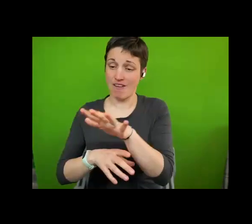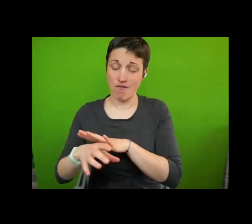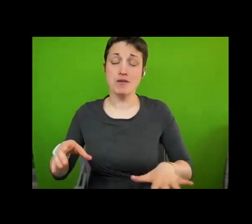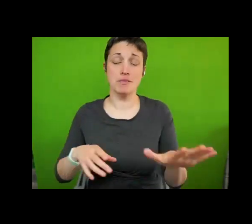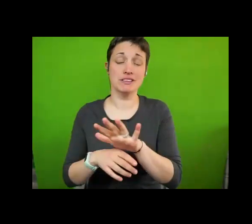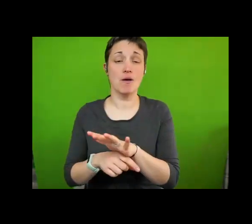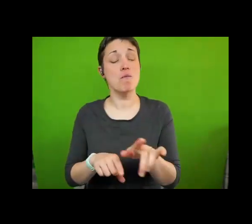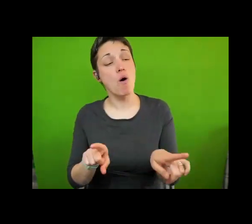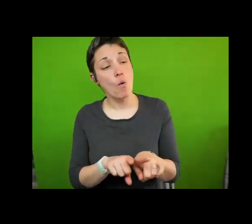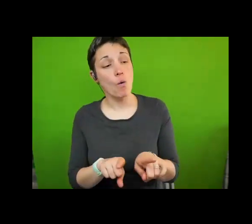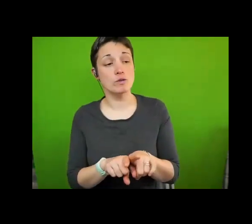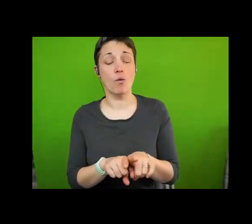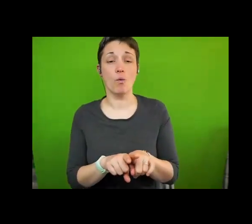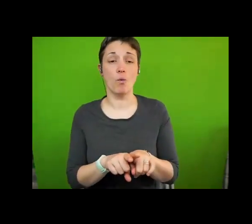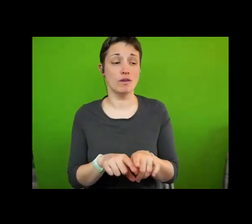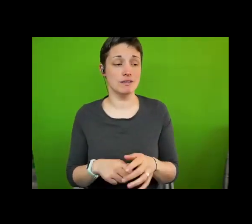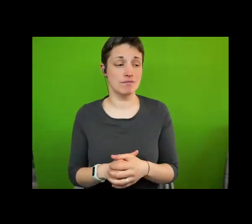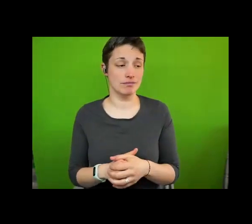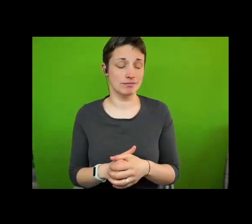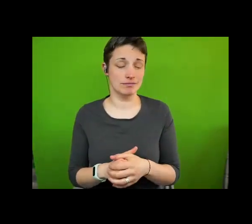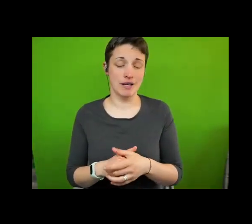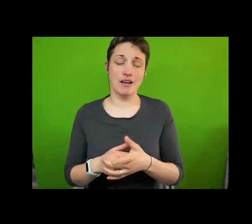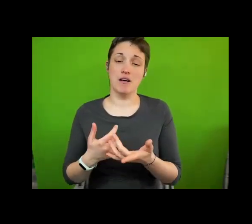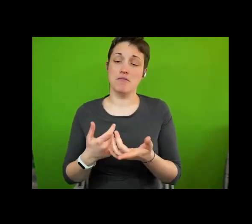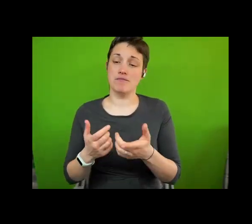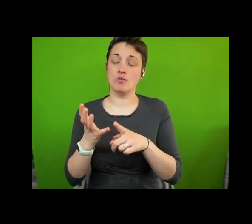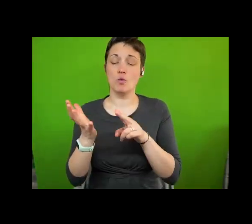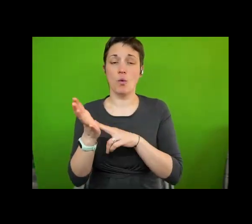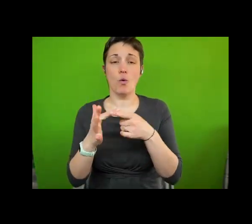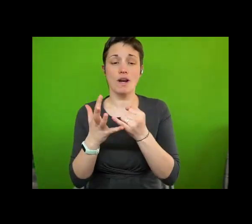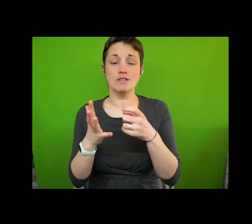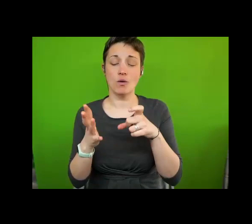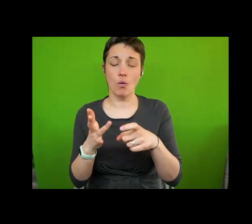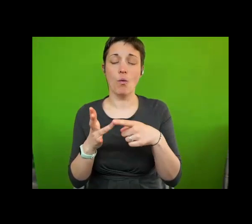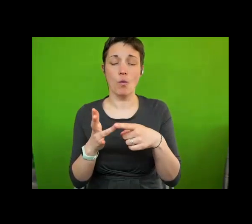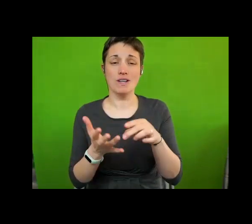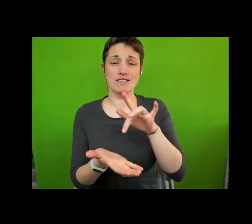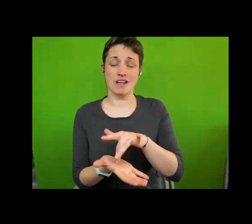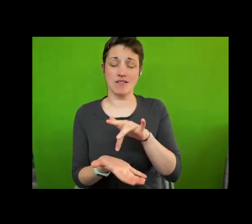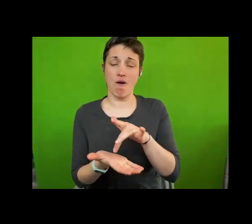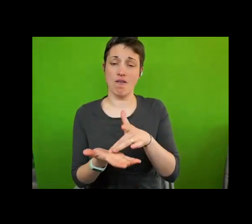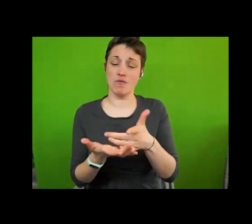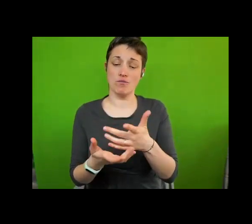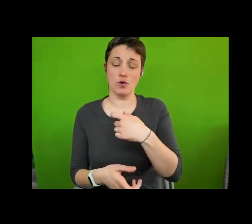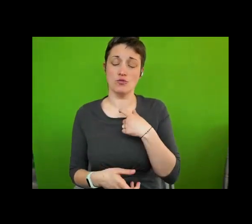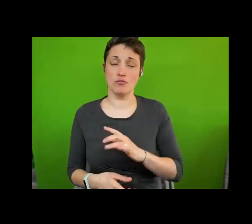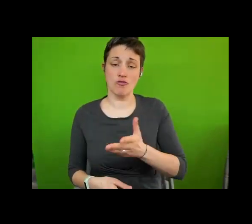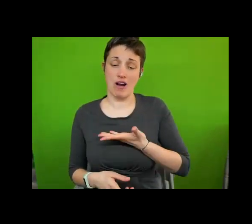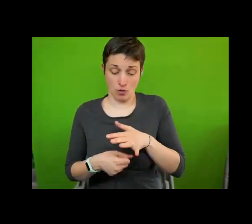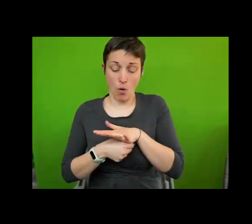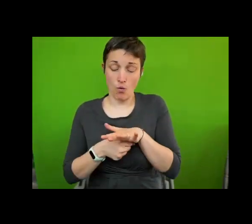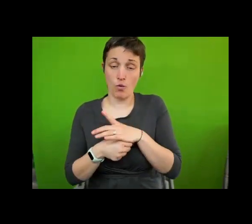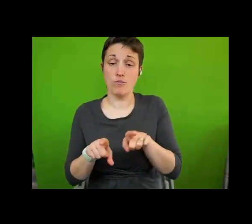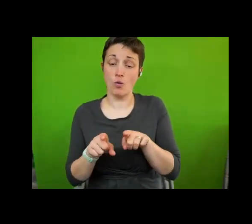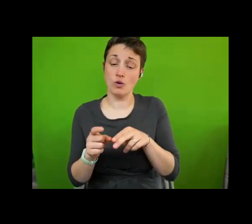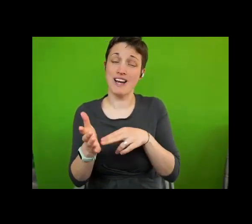mentioned, I co-direct the UNESCO Center for the Promotion of Human Rights at the local and regional level, I think,